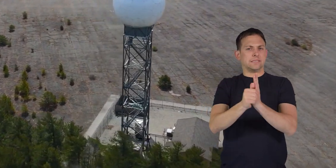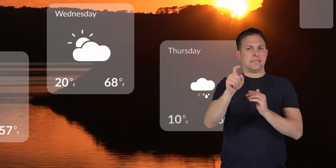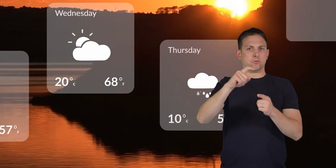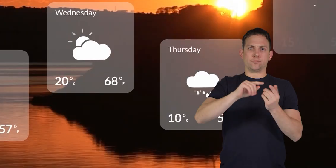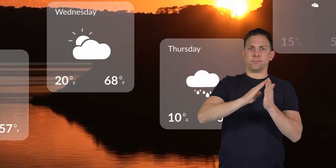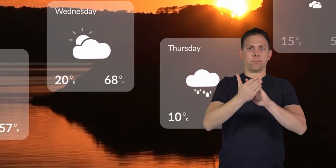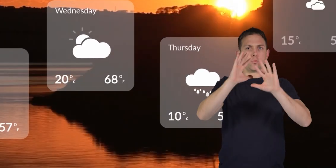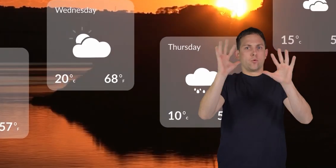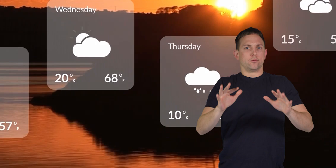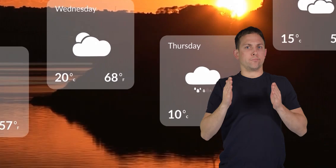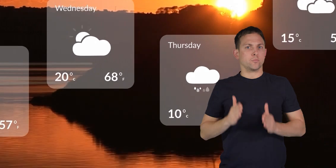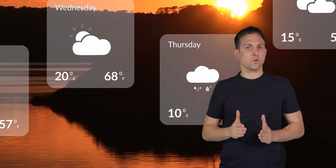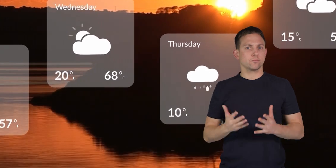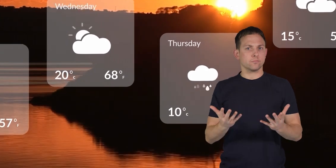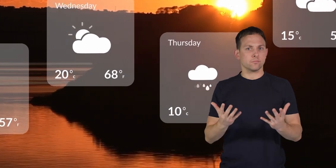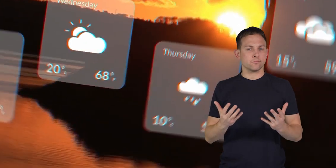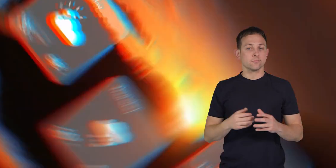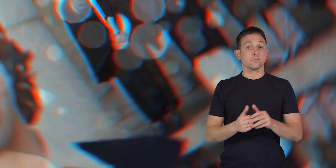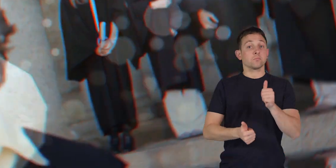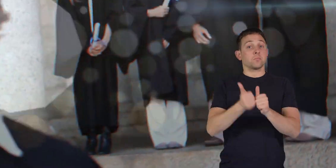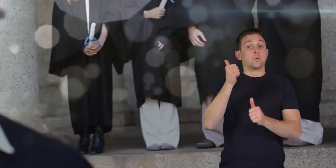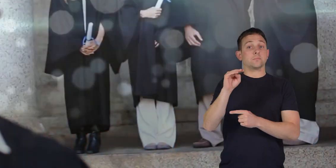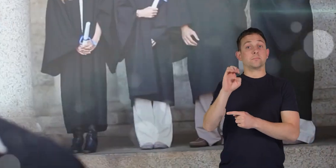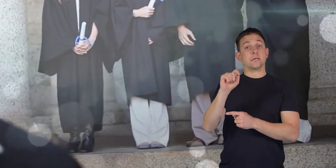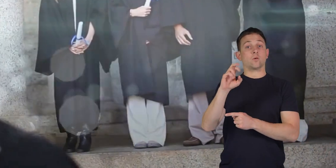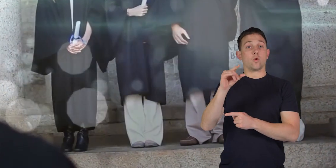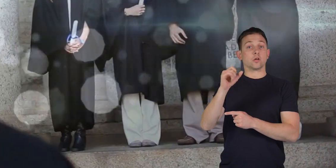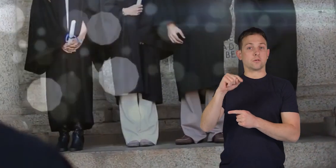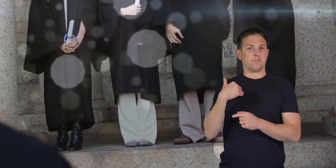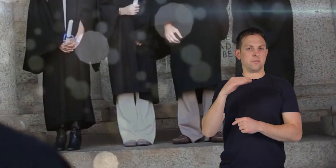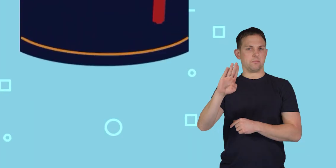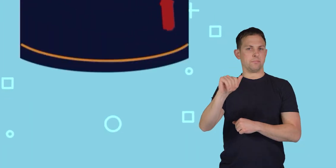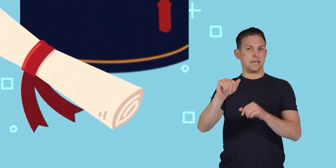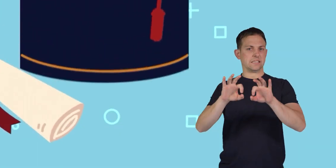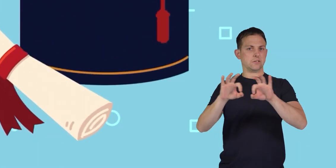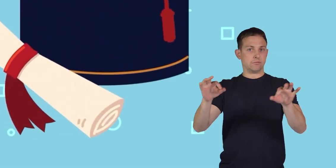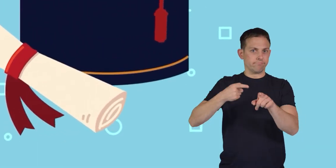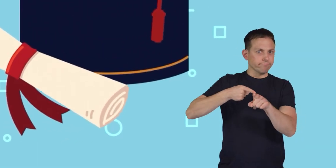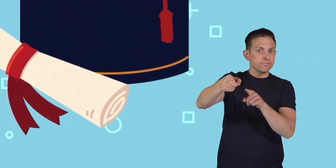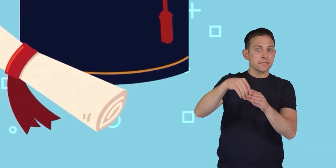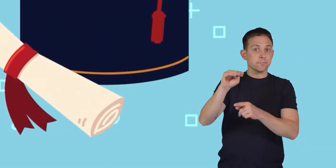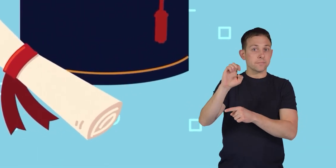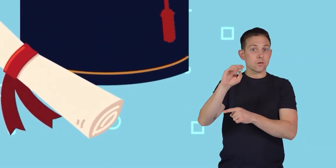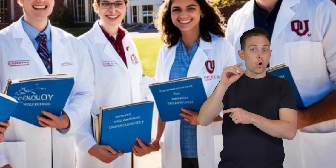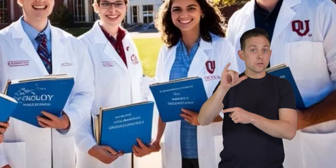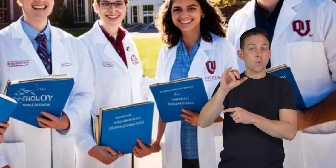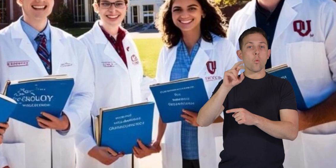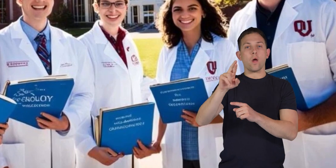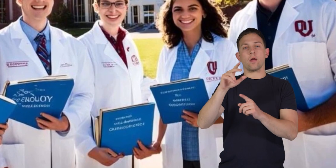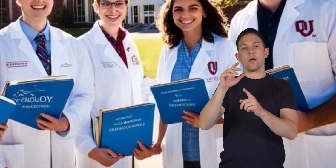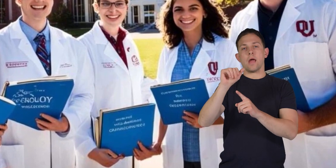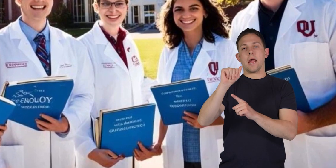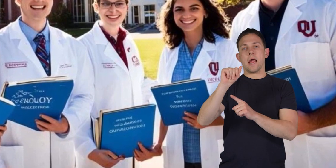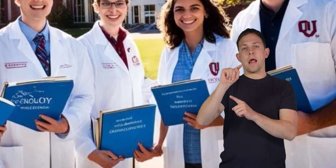skills you need to become a meteorologist. Most meteorologists have a bachelor's degree in meteorology, or